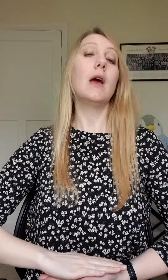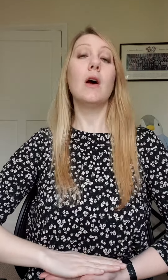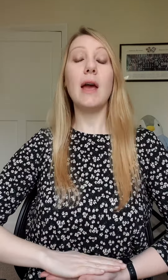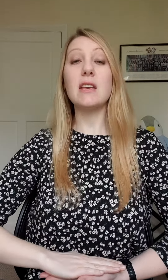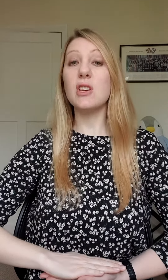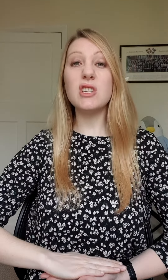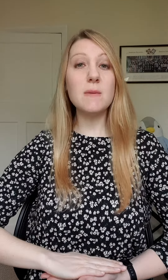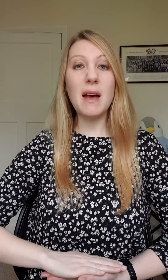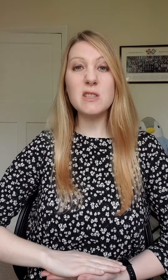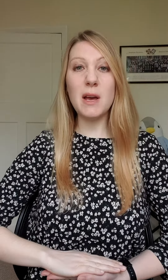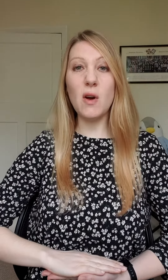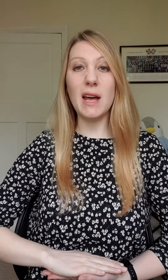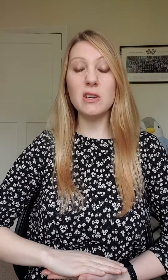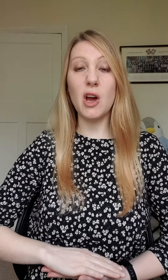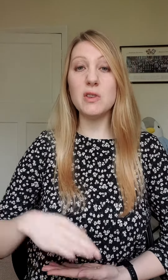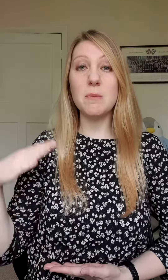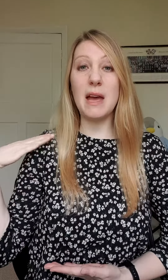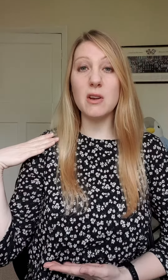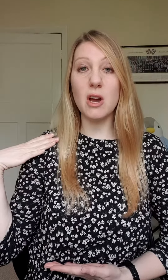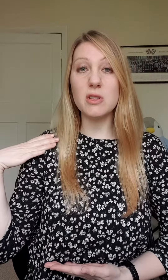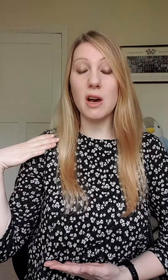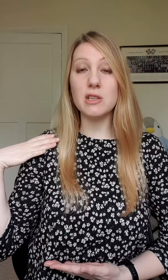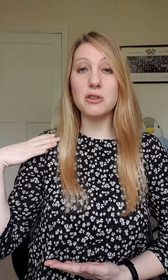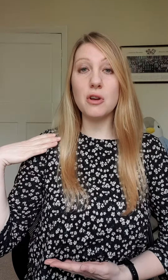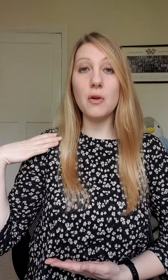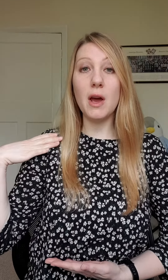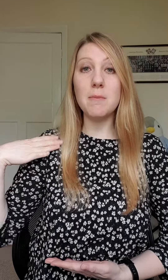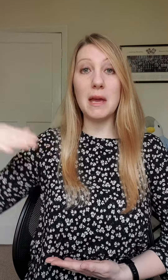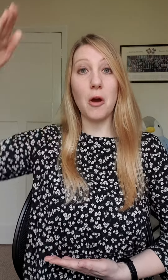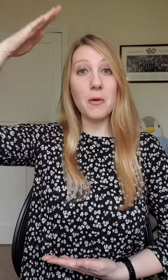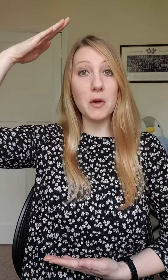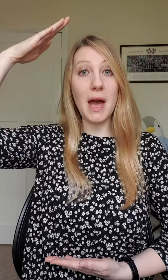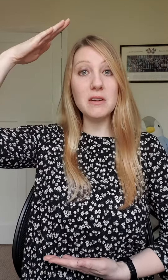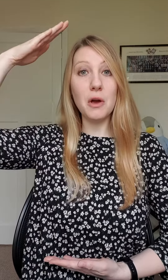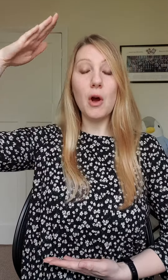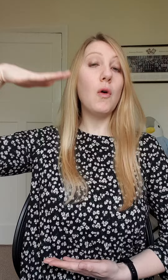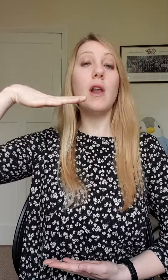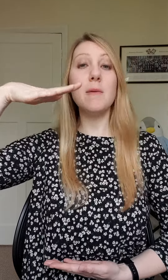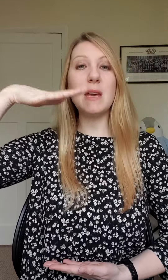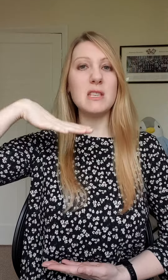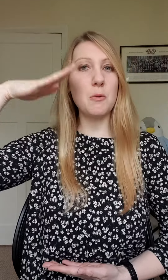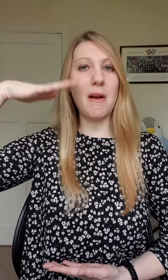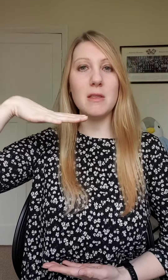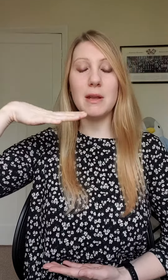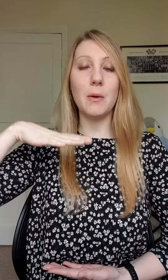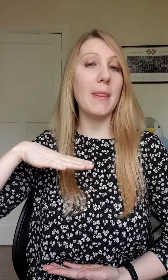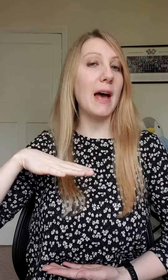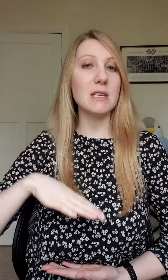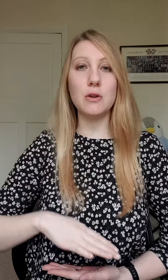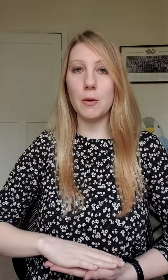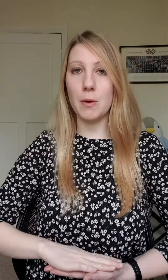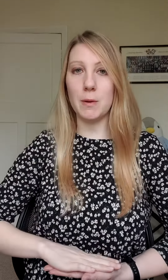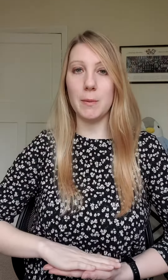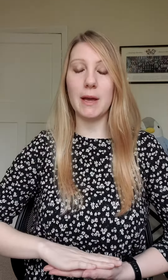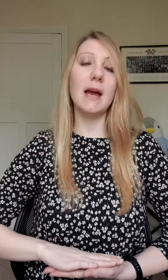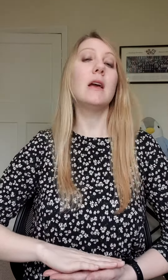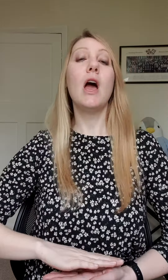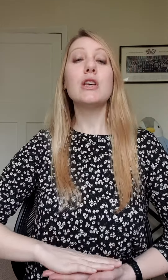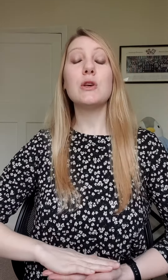Okay, so it doesn't matter where your hand goes, it may only go as high as your shoulder, it may go above your head or like me, somewhere in the middle and that's not a problem, okay. So,